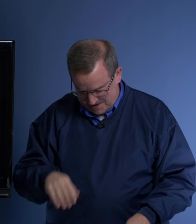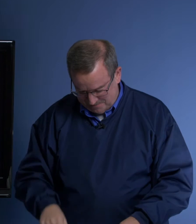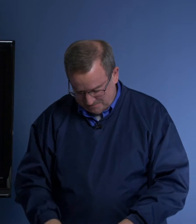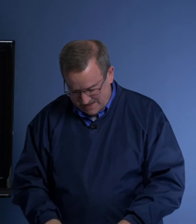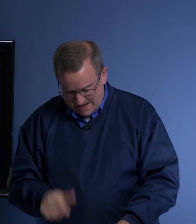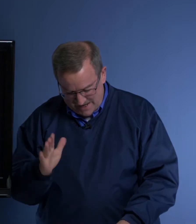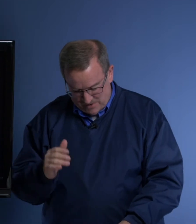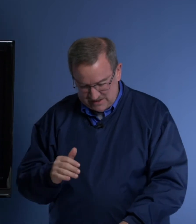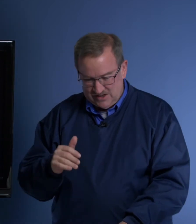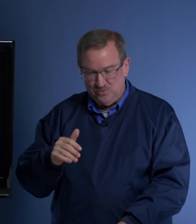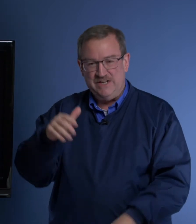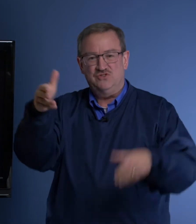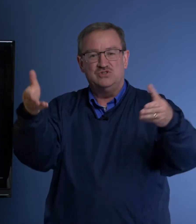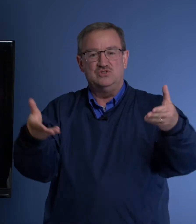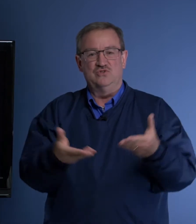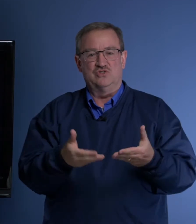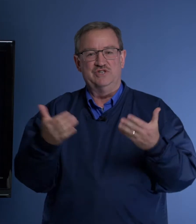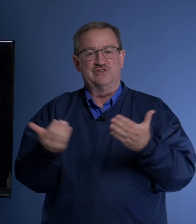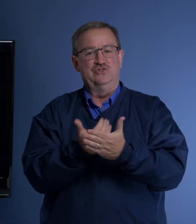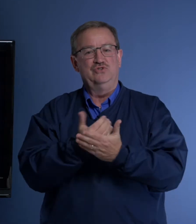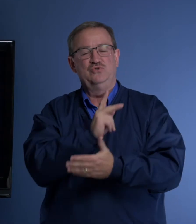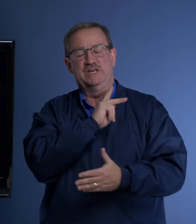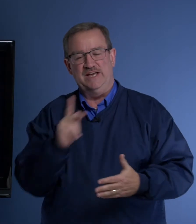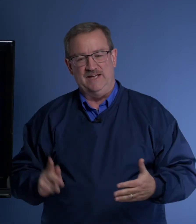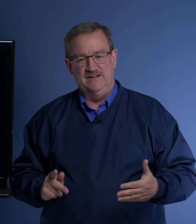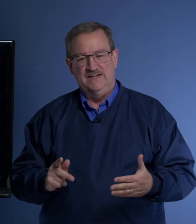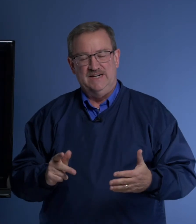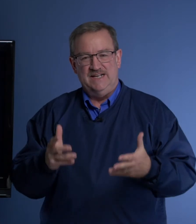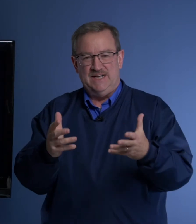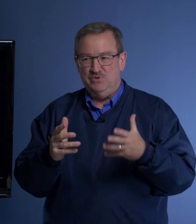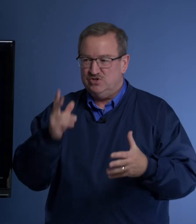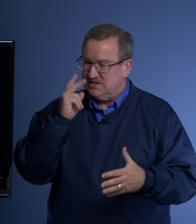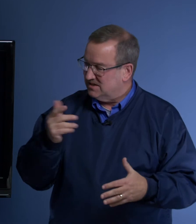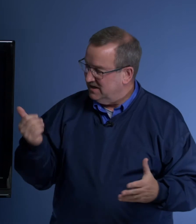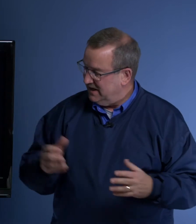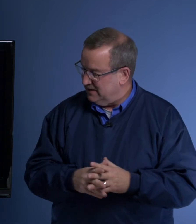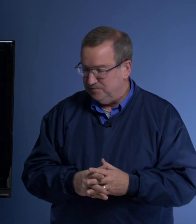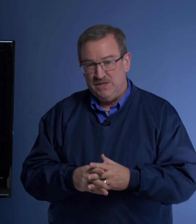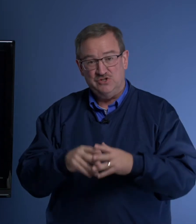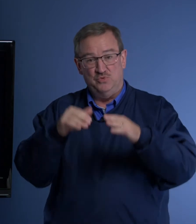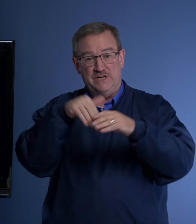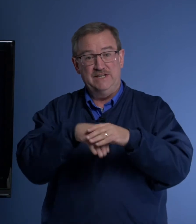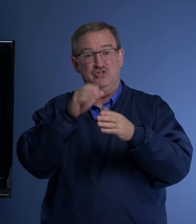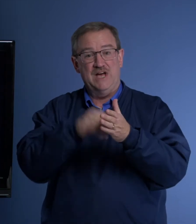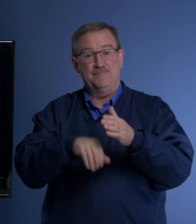Anyway, so we're introduced to this new king. And I want you to see him. So we're in chapter